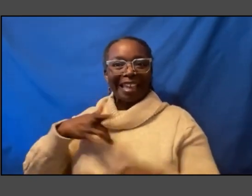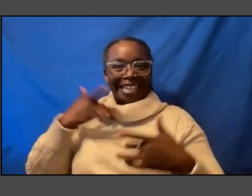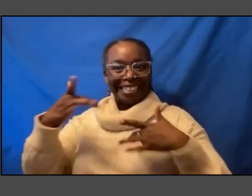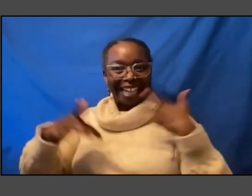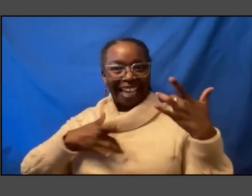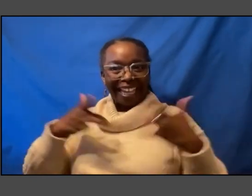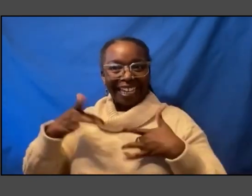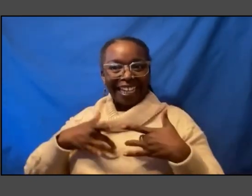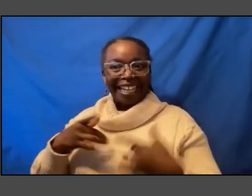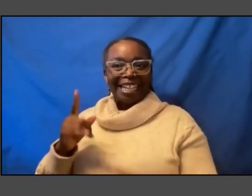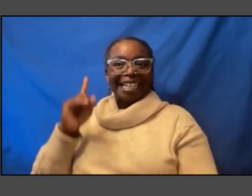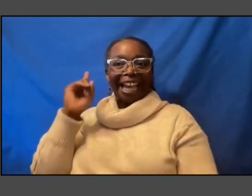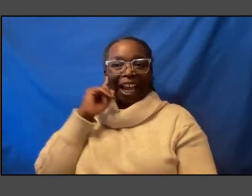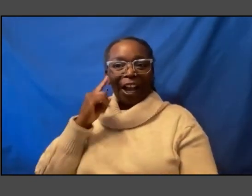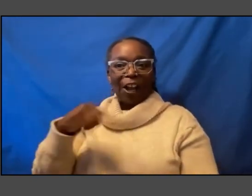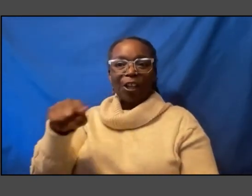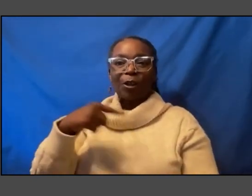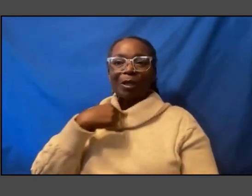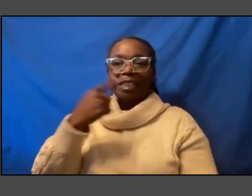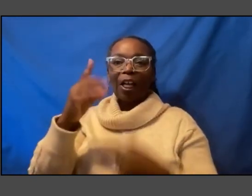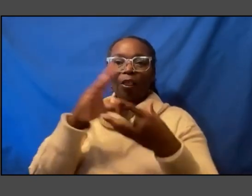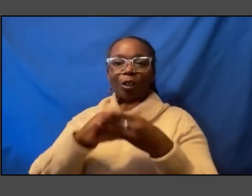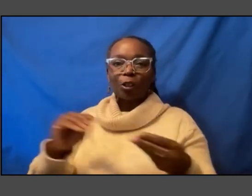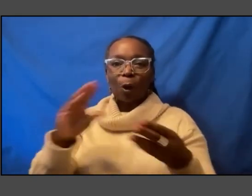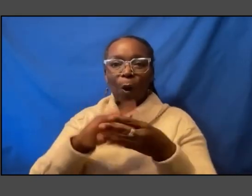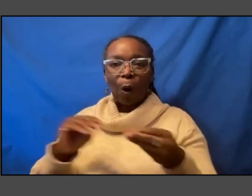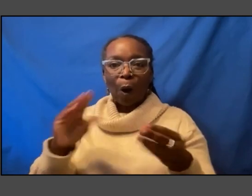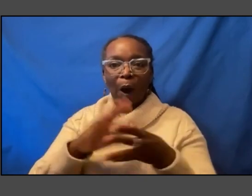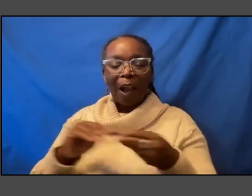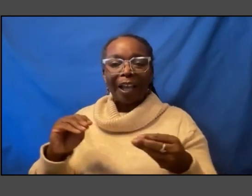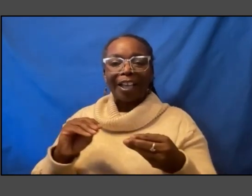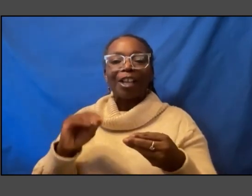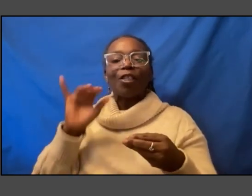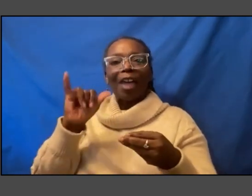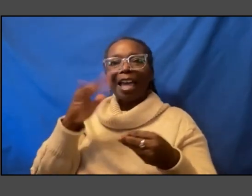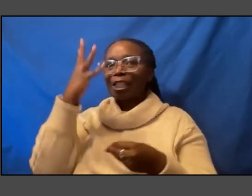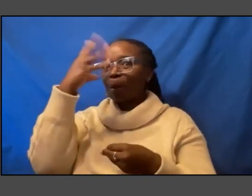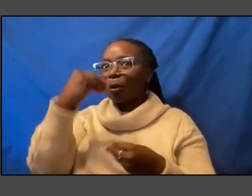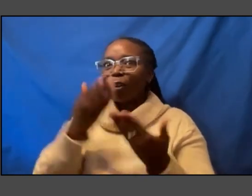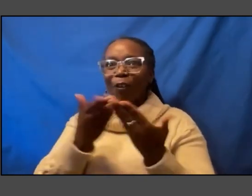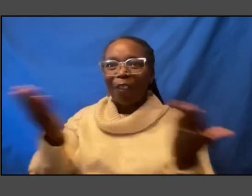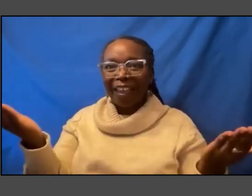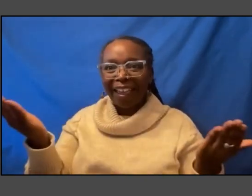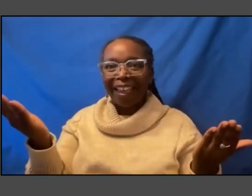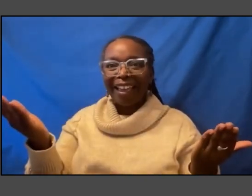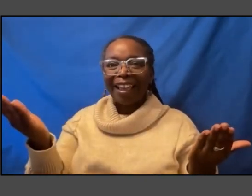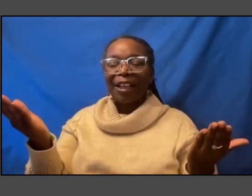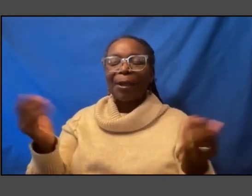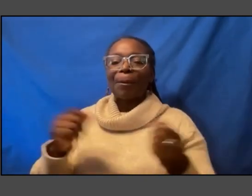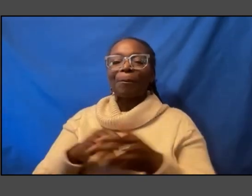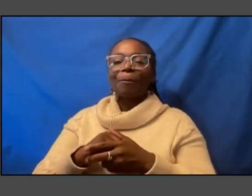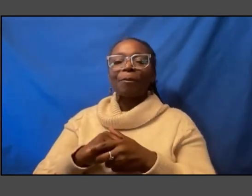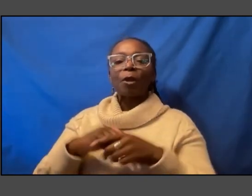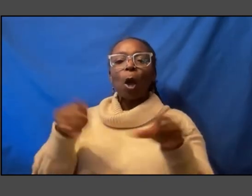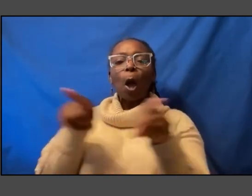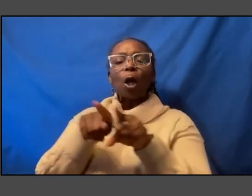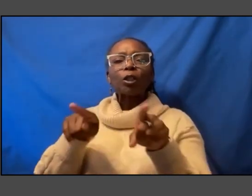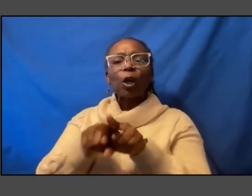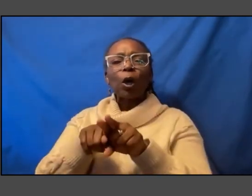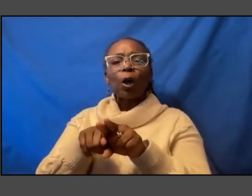telling this story so that is a beautiful thing and uh and i think also you know what what you say about the collecting